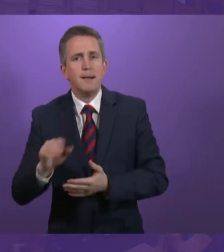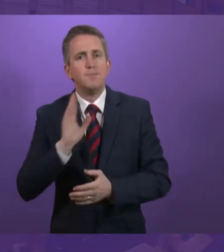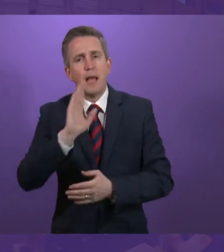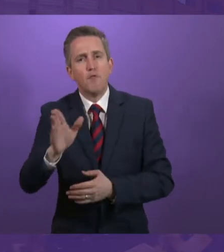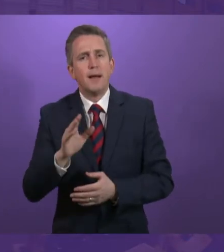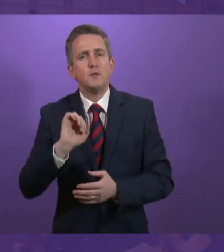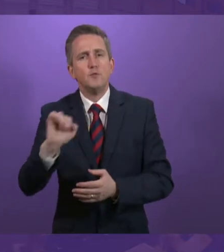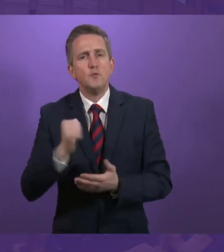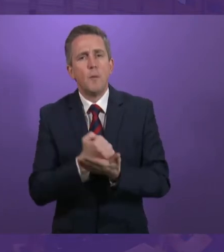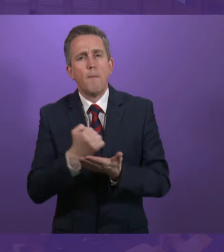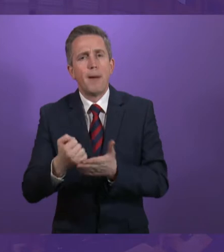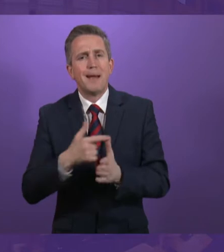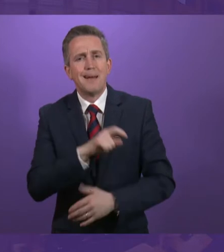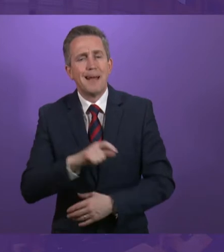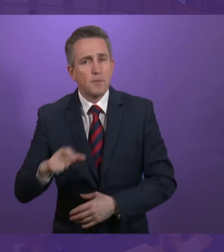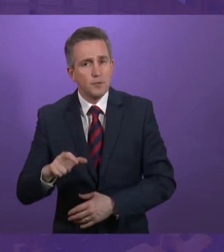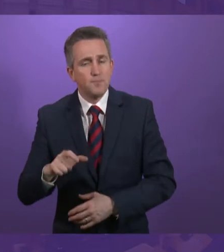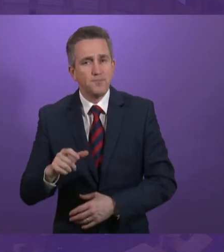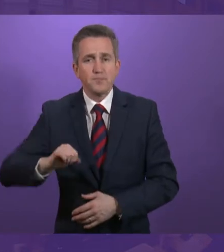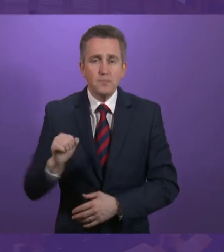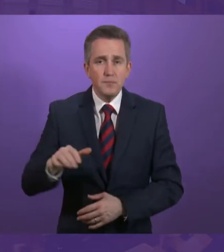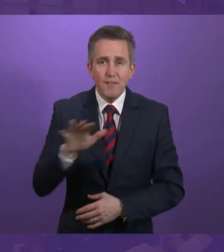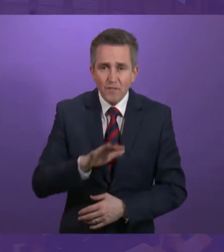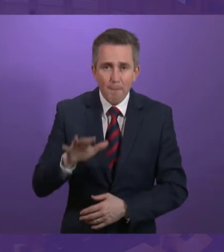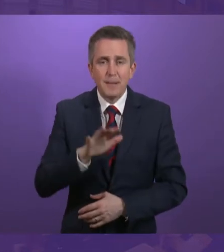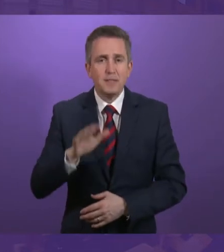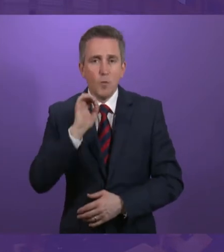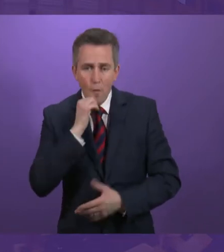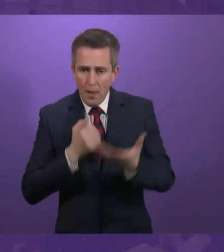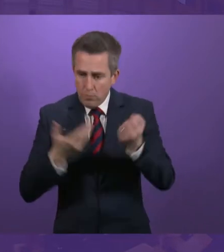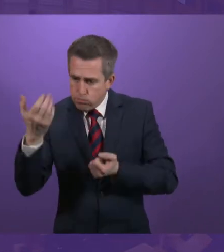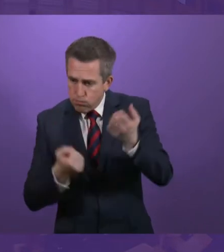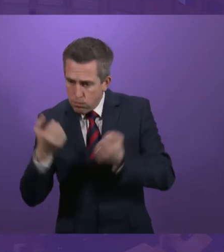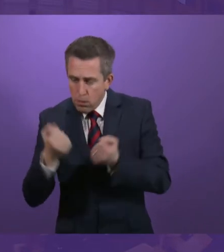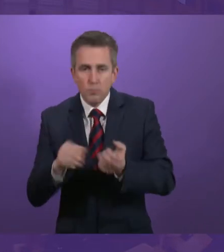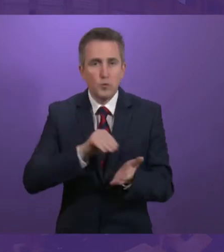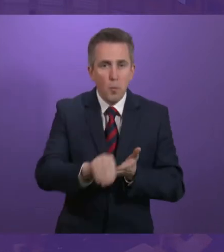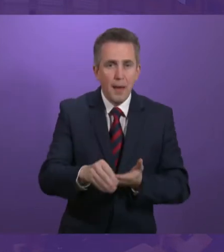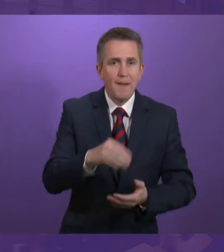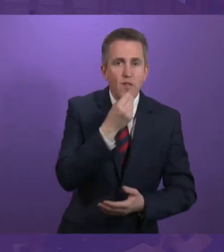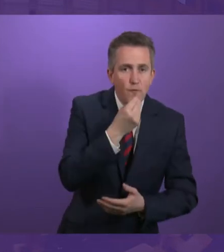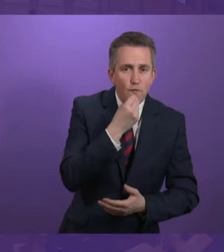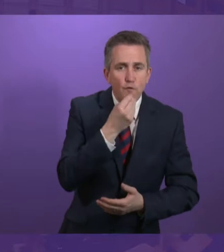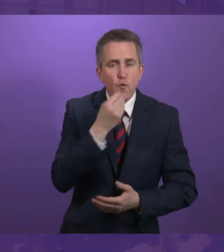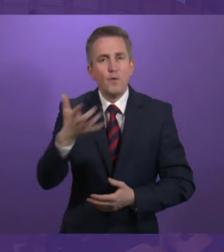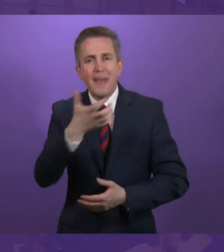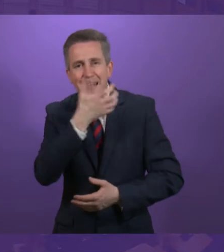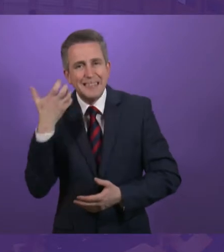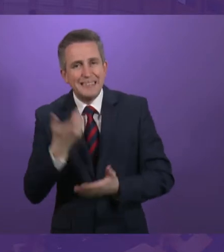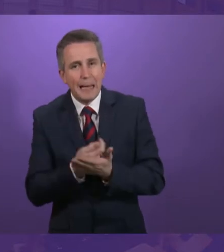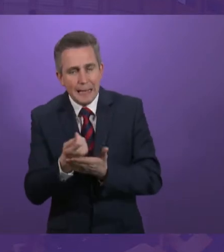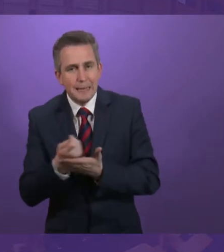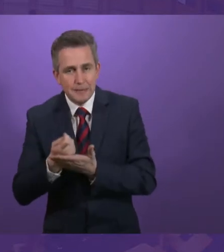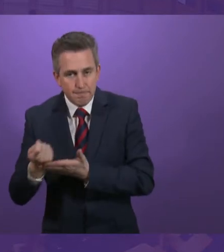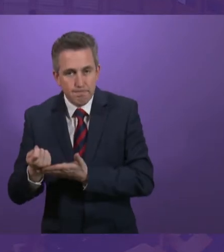accounts, payments that Scottish families will budget into their weekly shop or monthly heating bill. The complicated nature